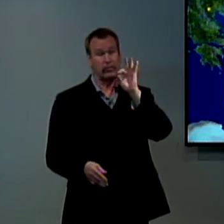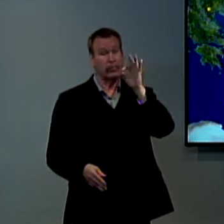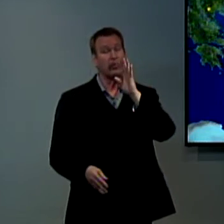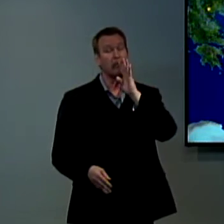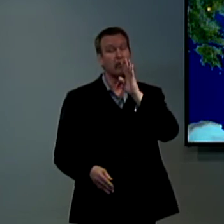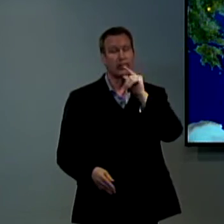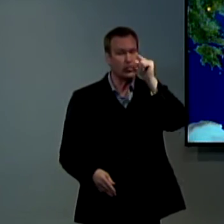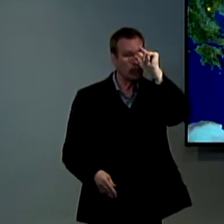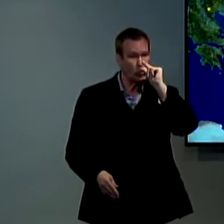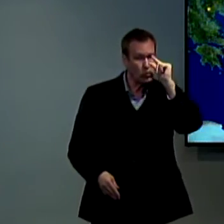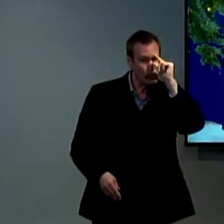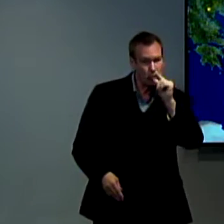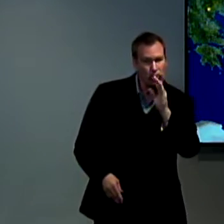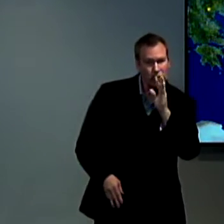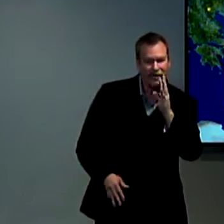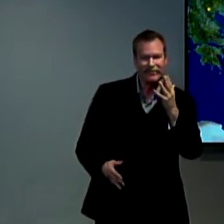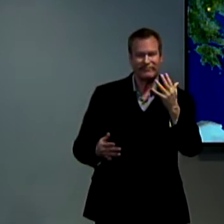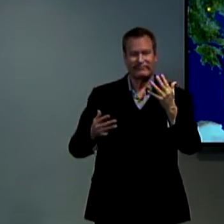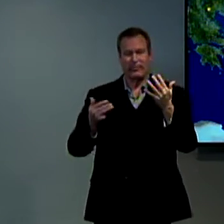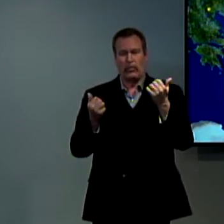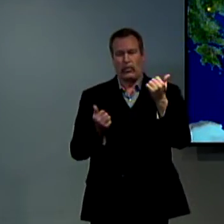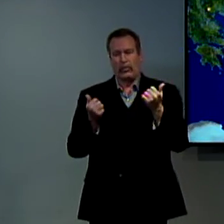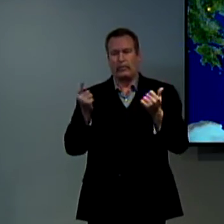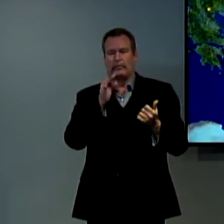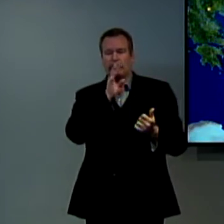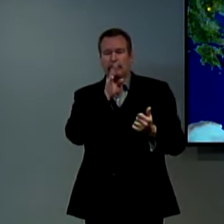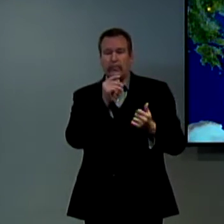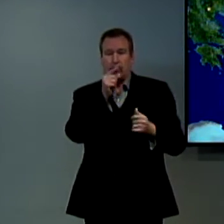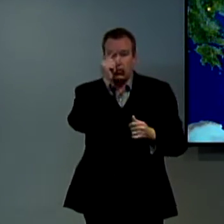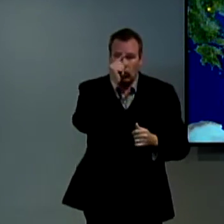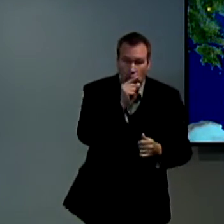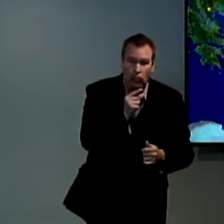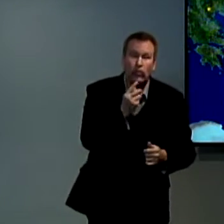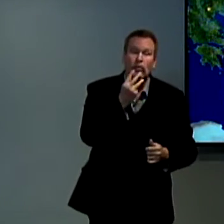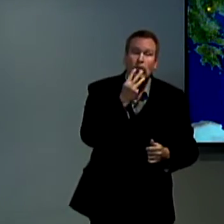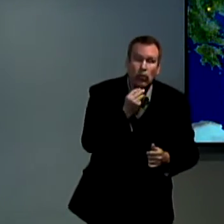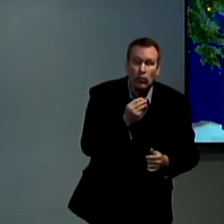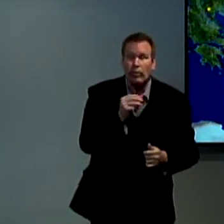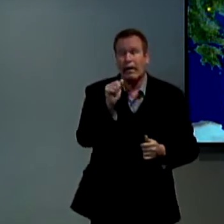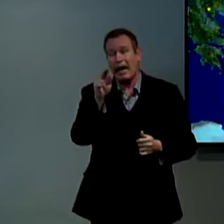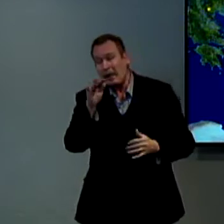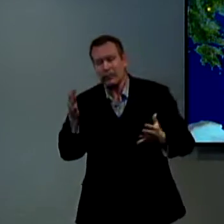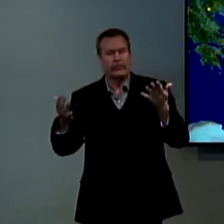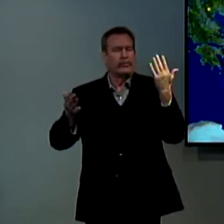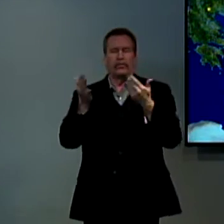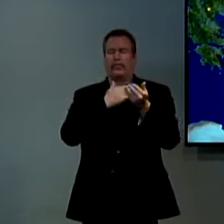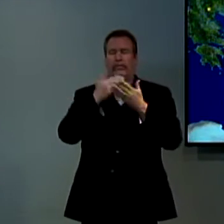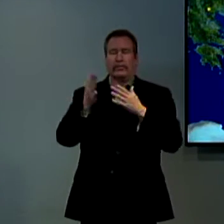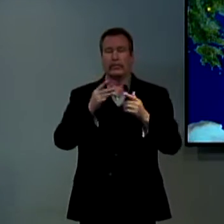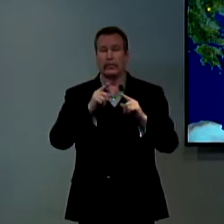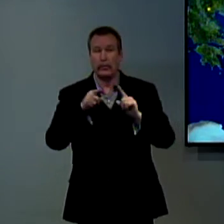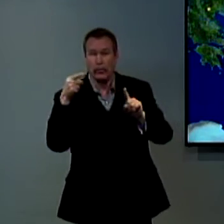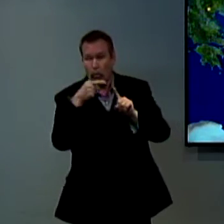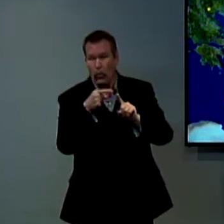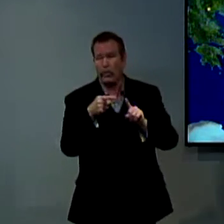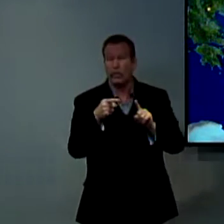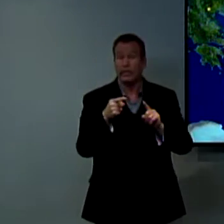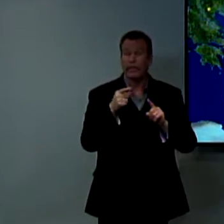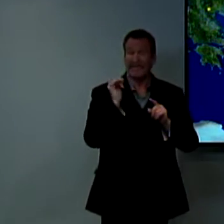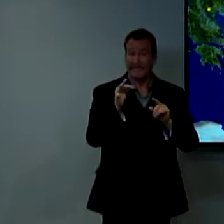and there were some languages that were spoken Greek and Latin and all of the different languages it really didn't matter the